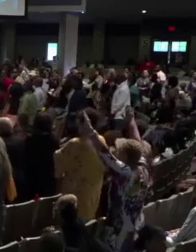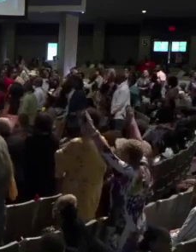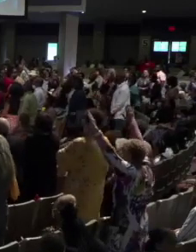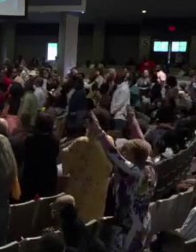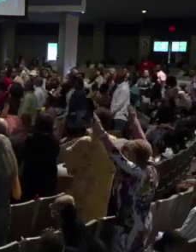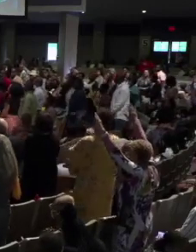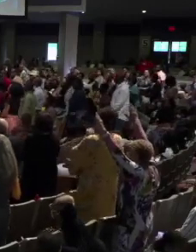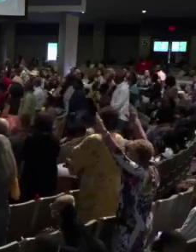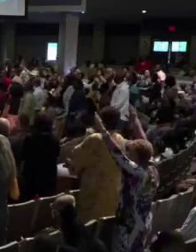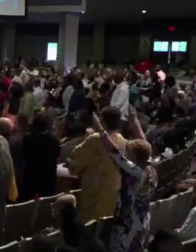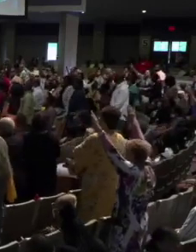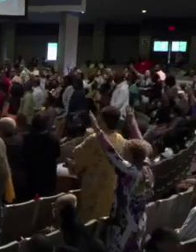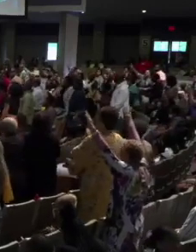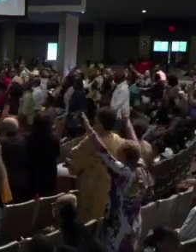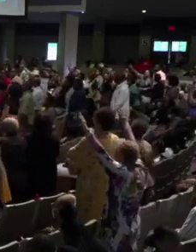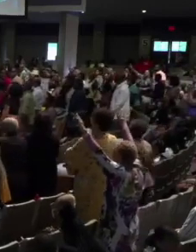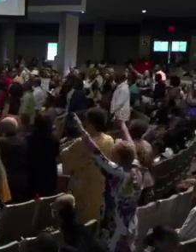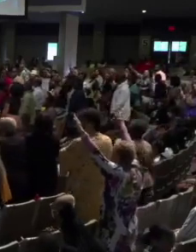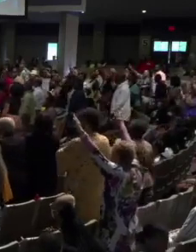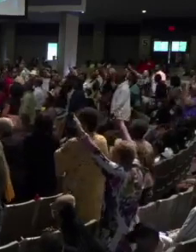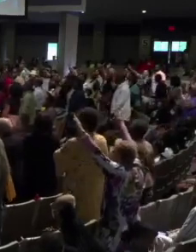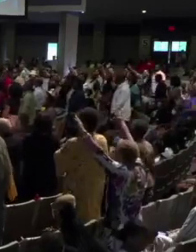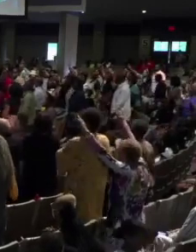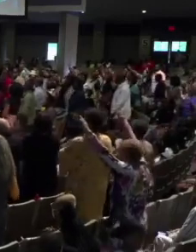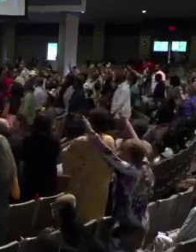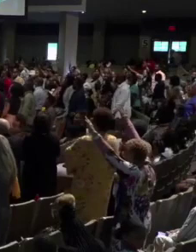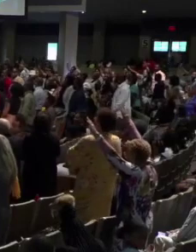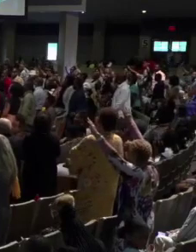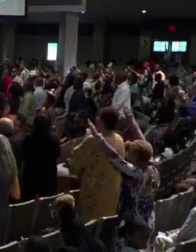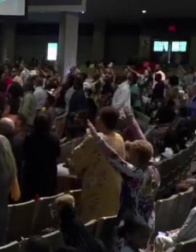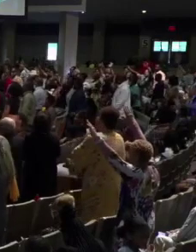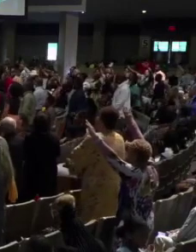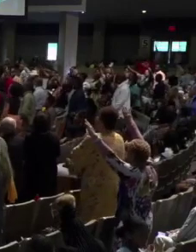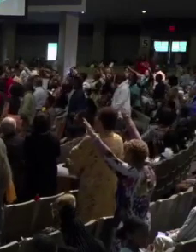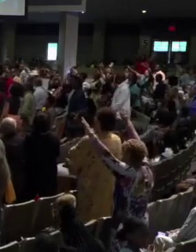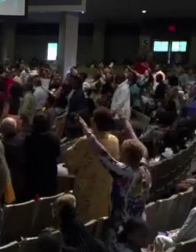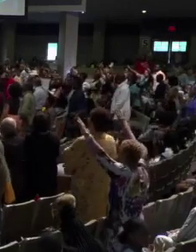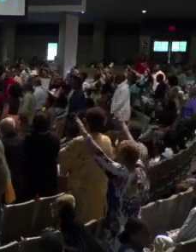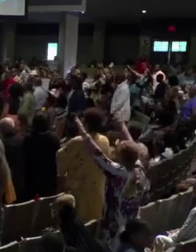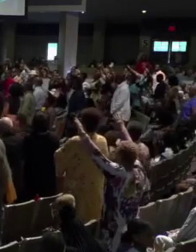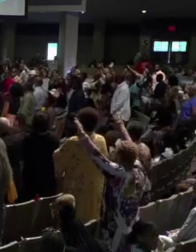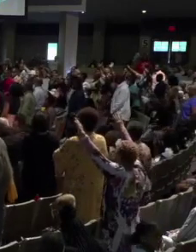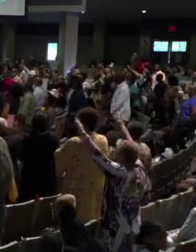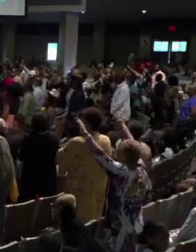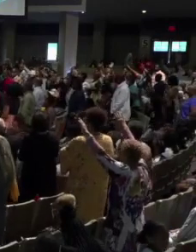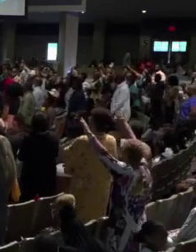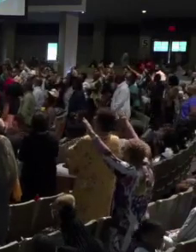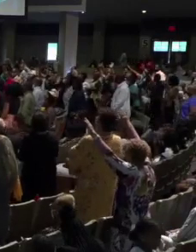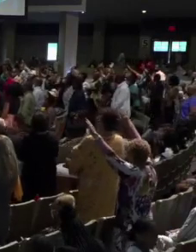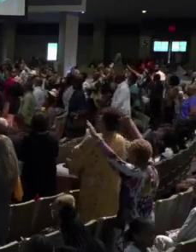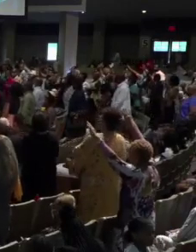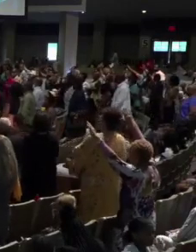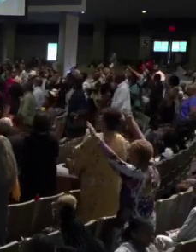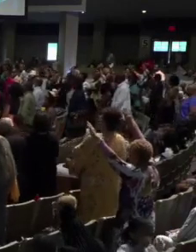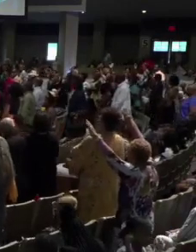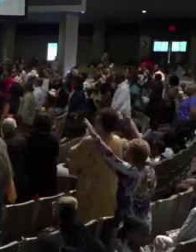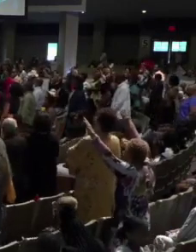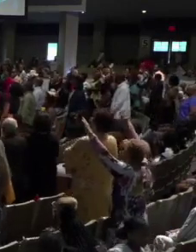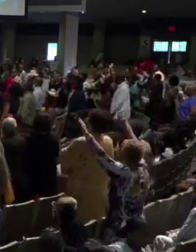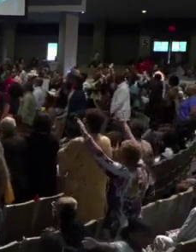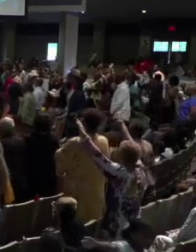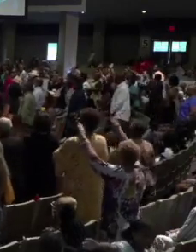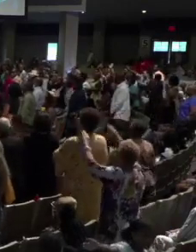this is for. But somebody over here. In section number six. You prayed